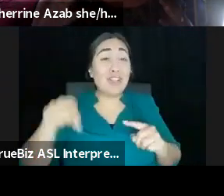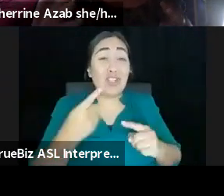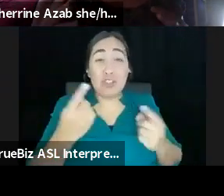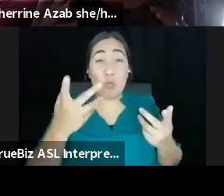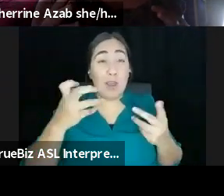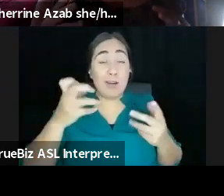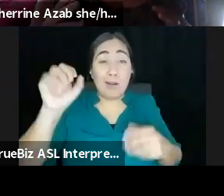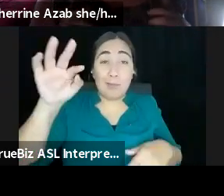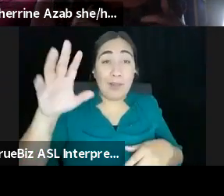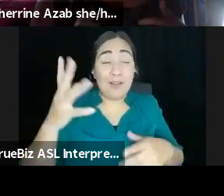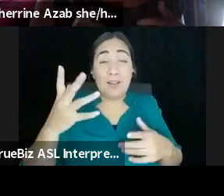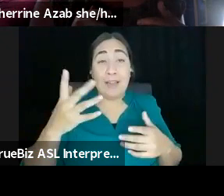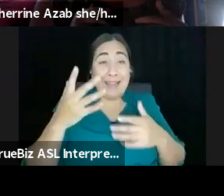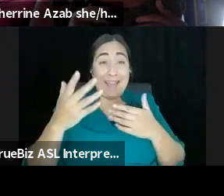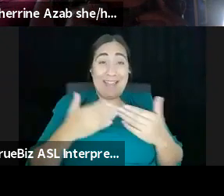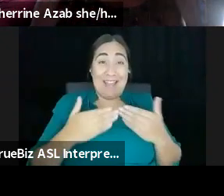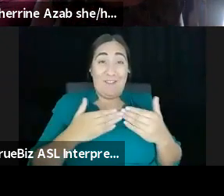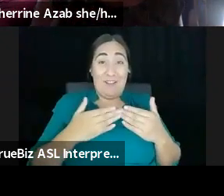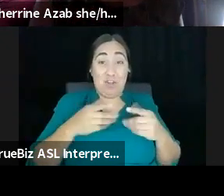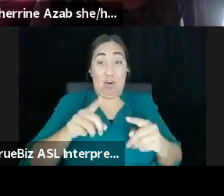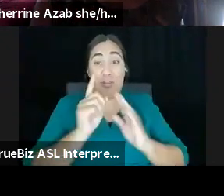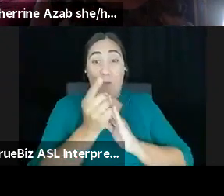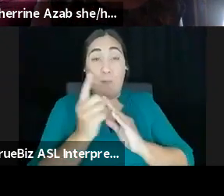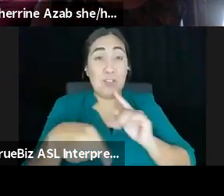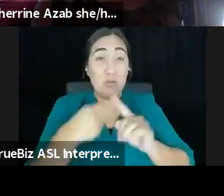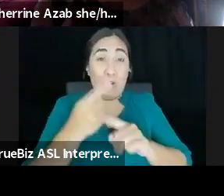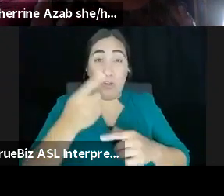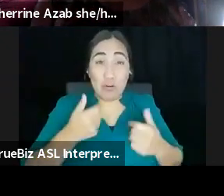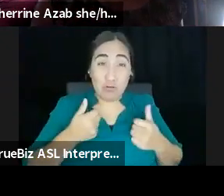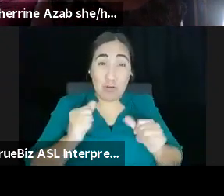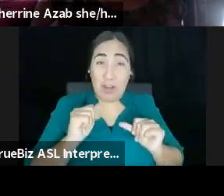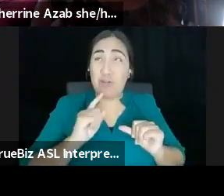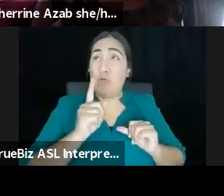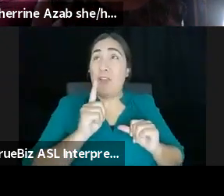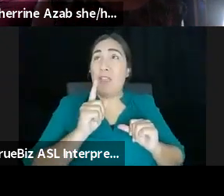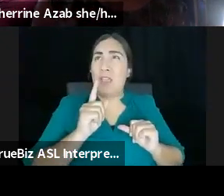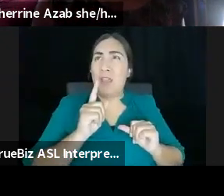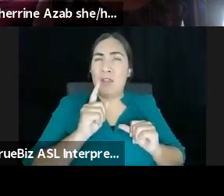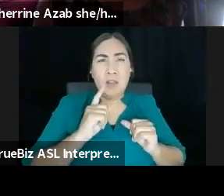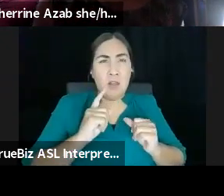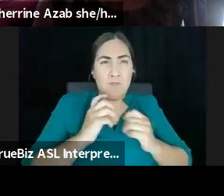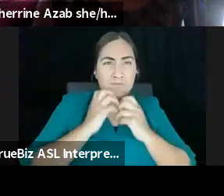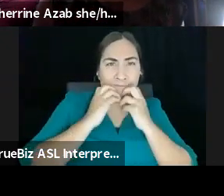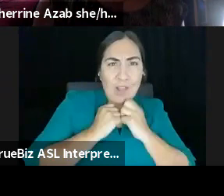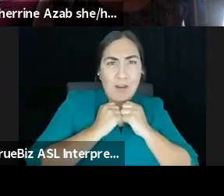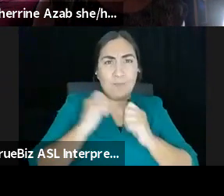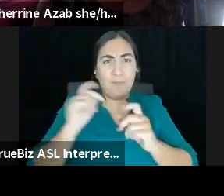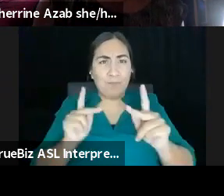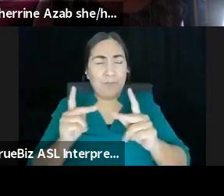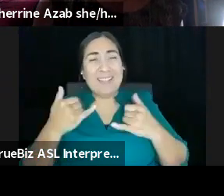where you're like really putting care and folks, there's still going to be hurdles and challenges that come along